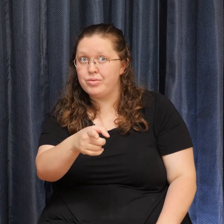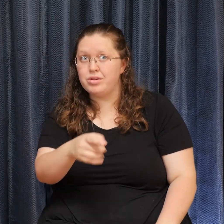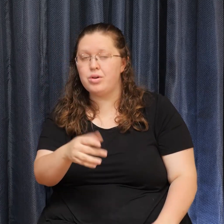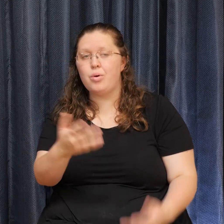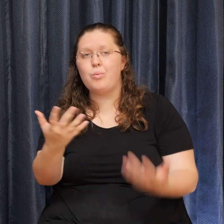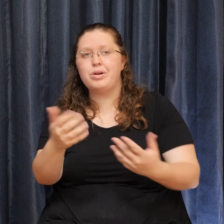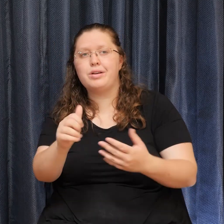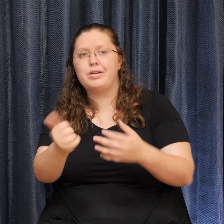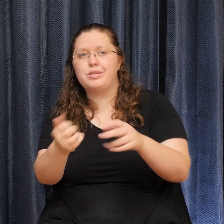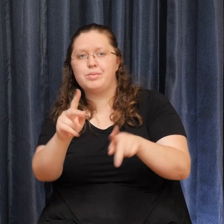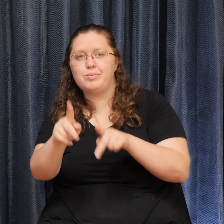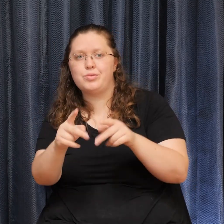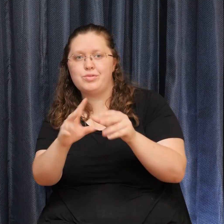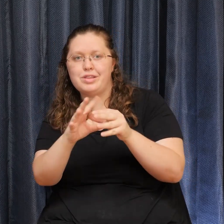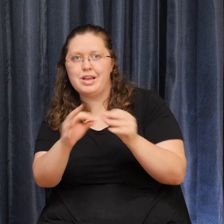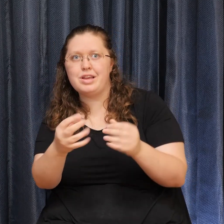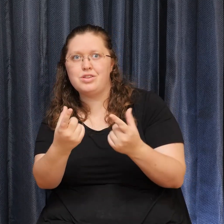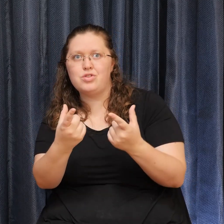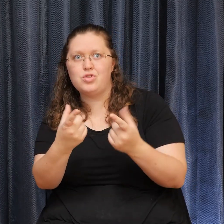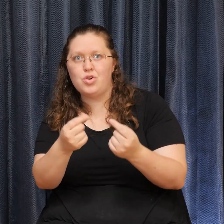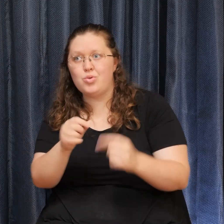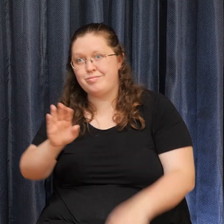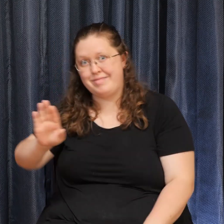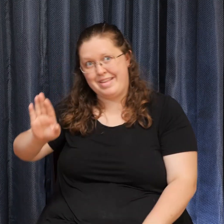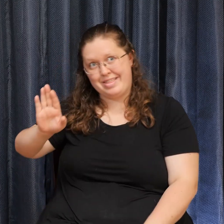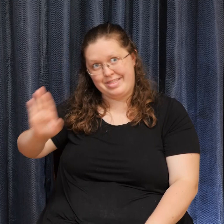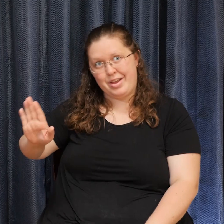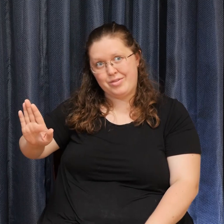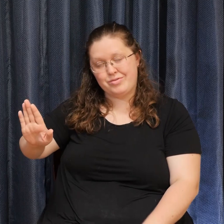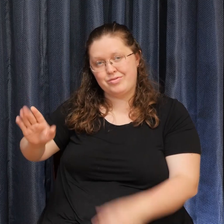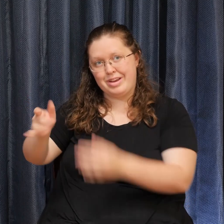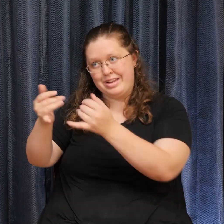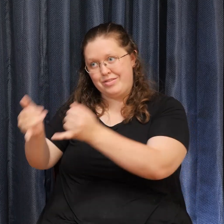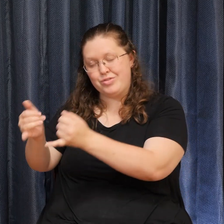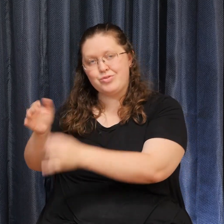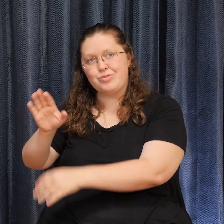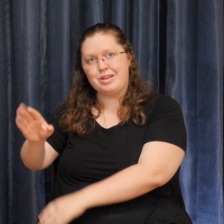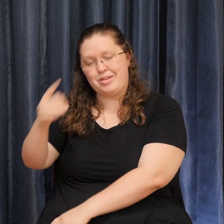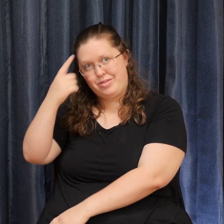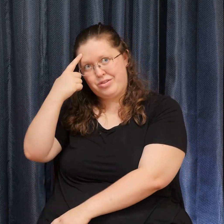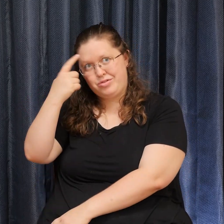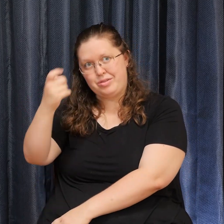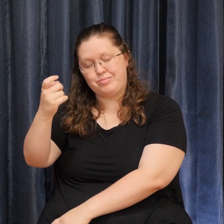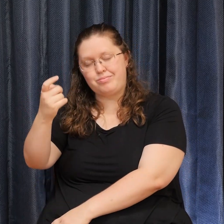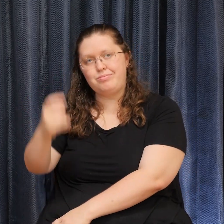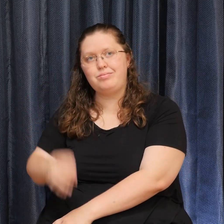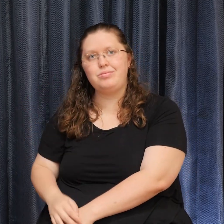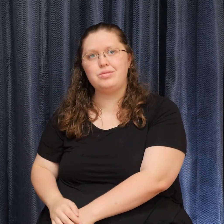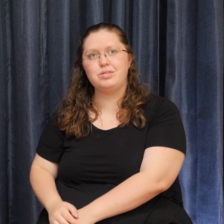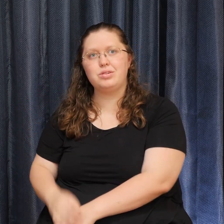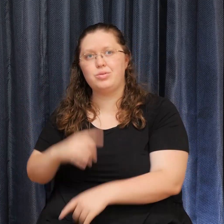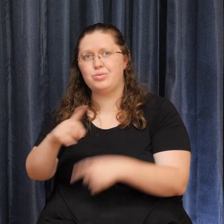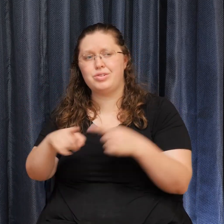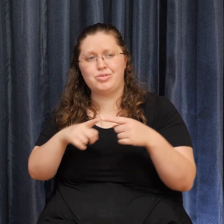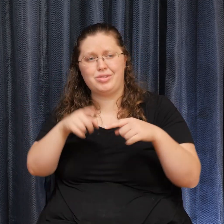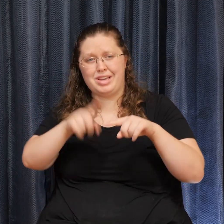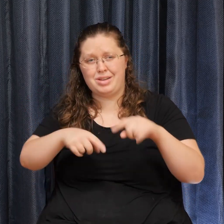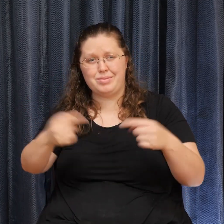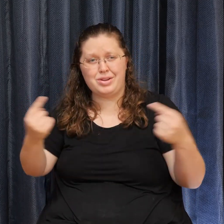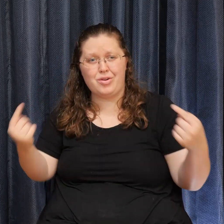own reality Their own dream When you're immune to the opinions And actions of others You won't be